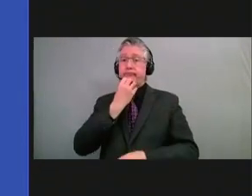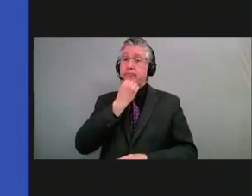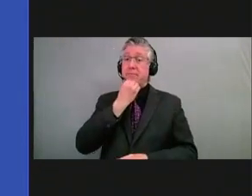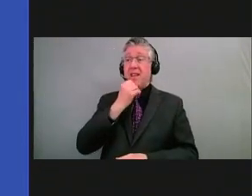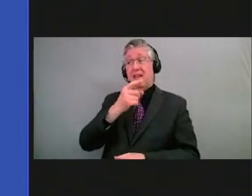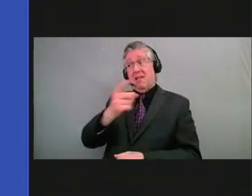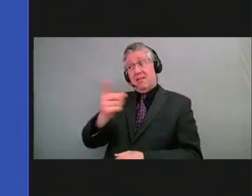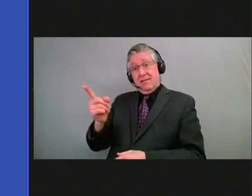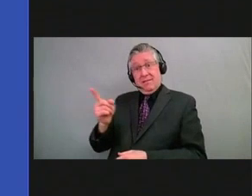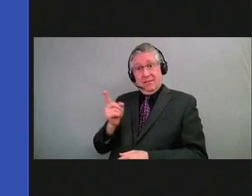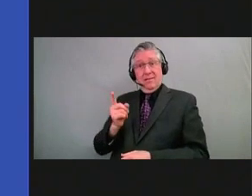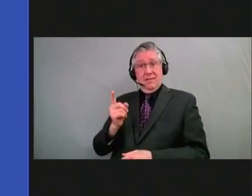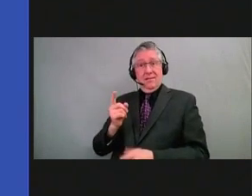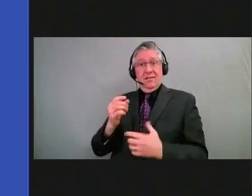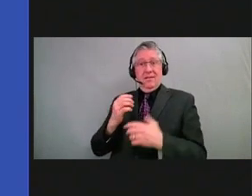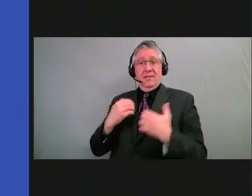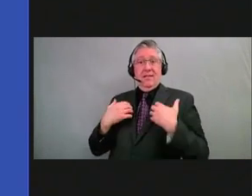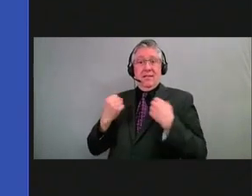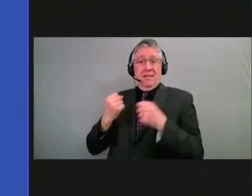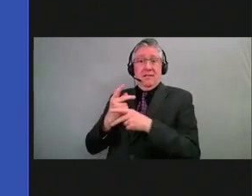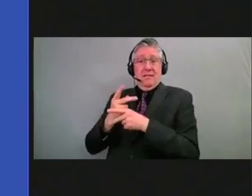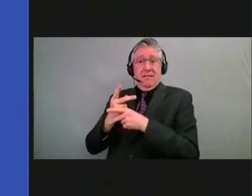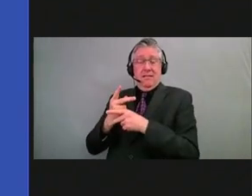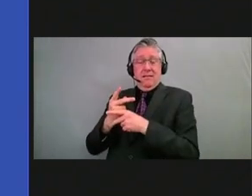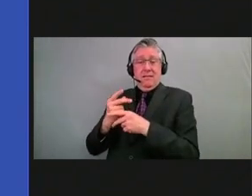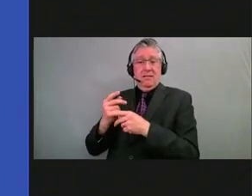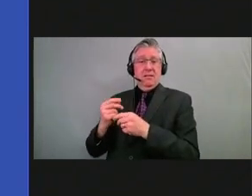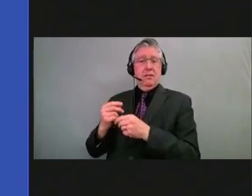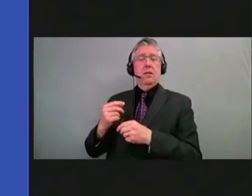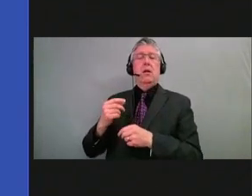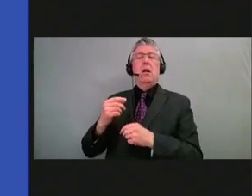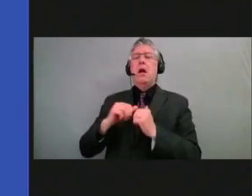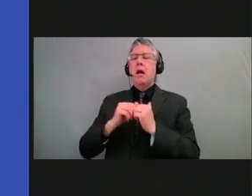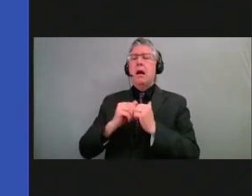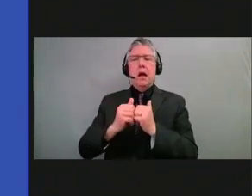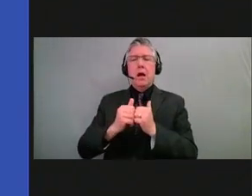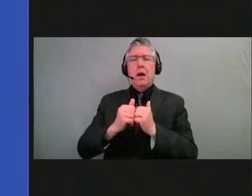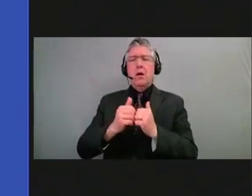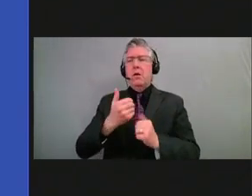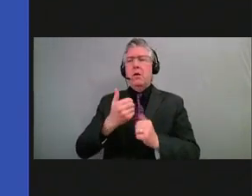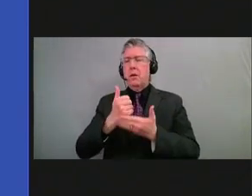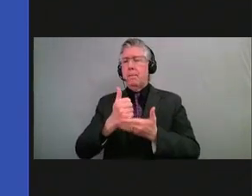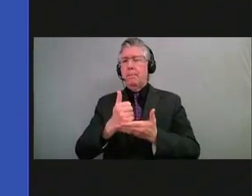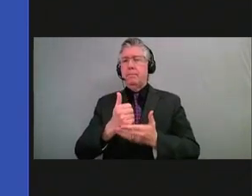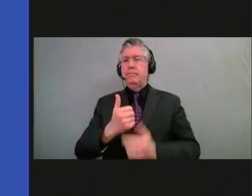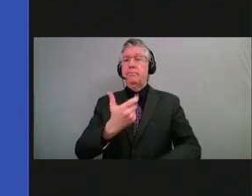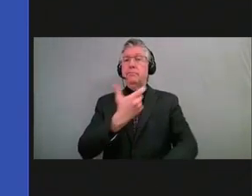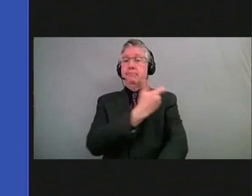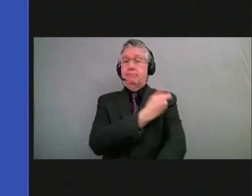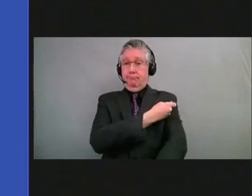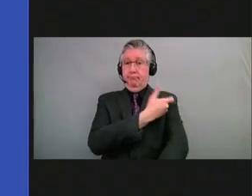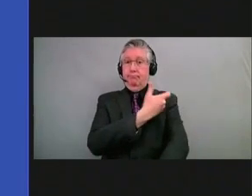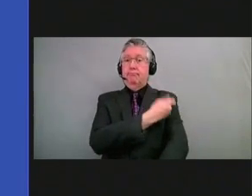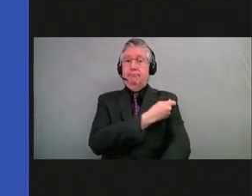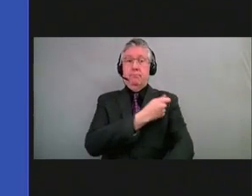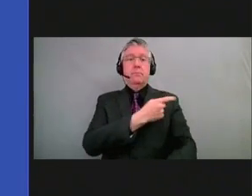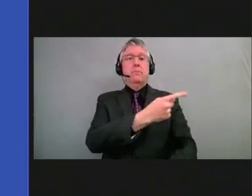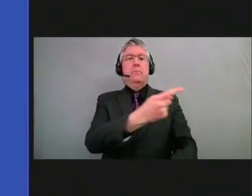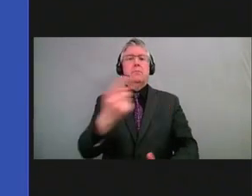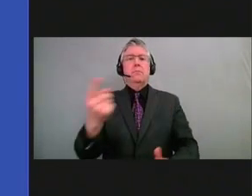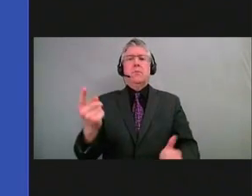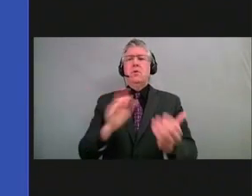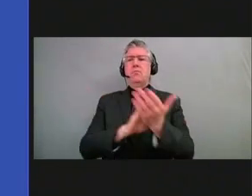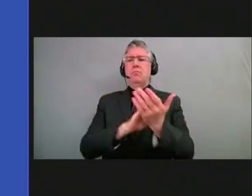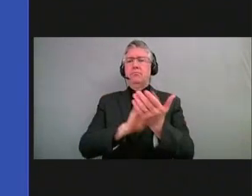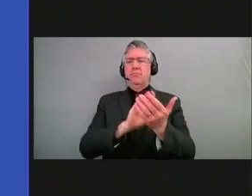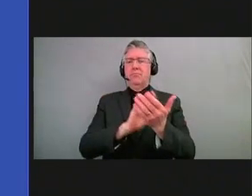is to make sure that we are up to date on our vaccinations. Now, Coloradans have done an amazing job. We are 10th